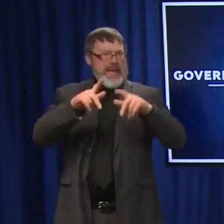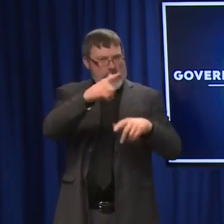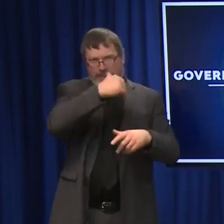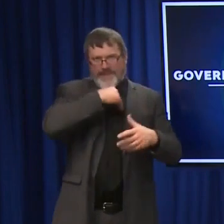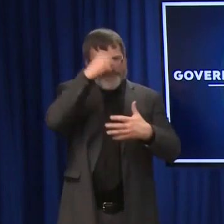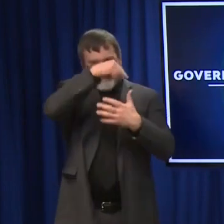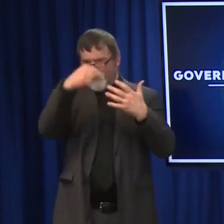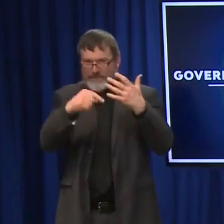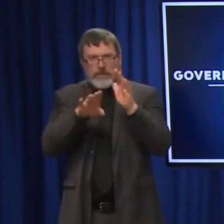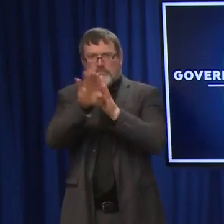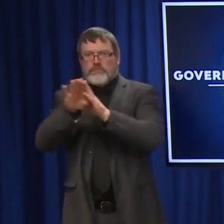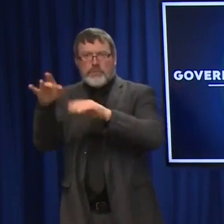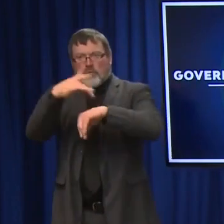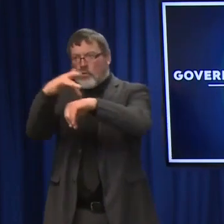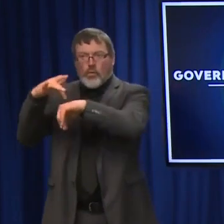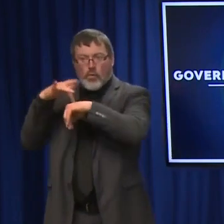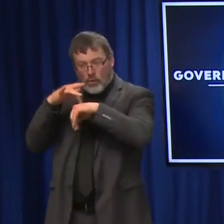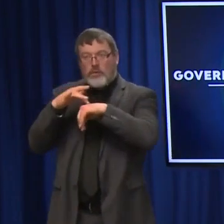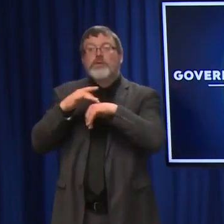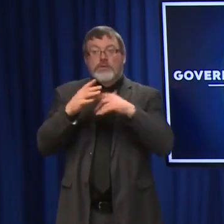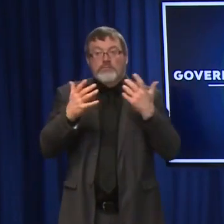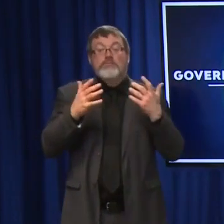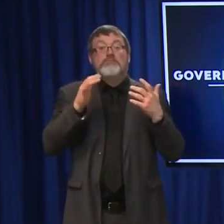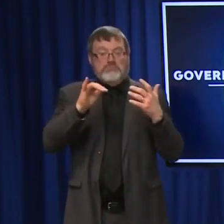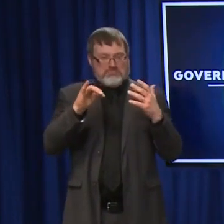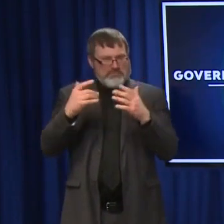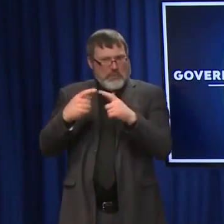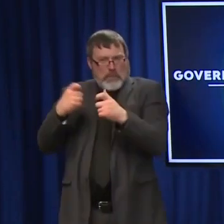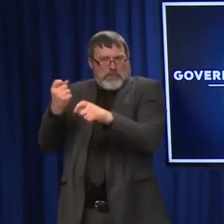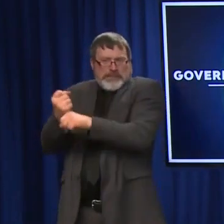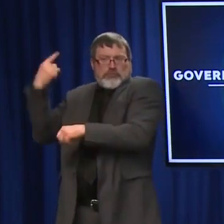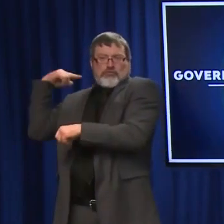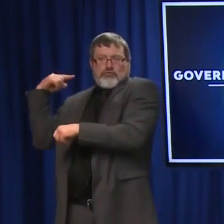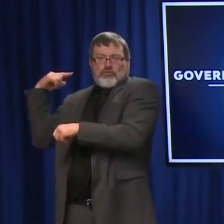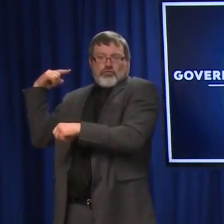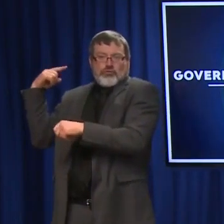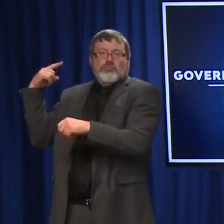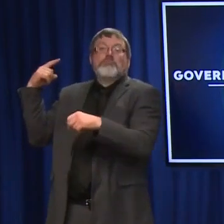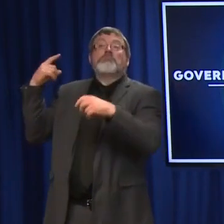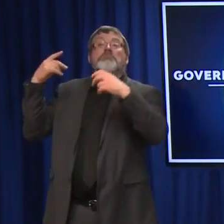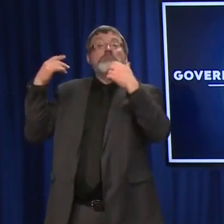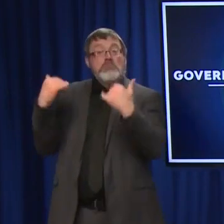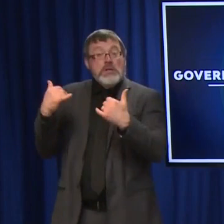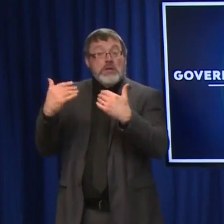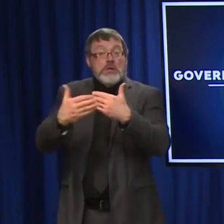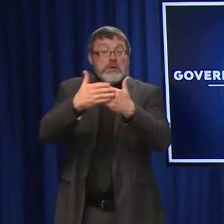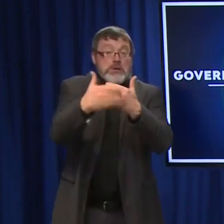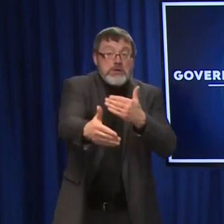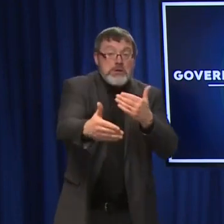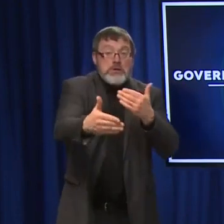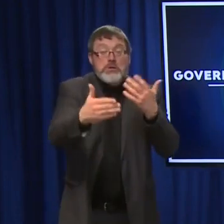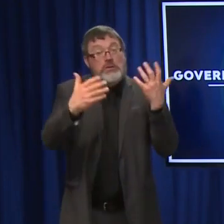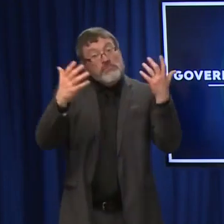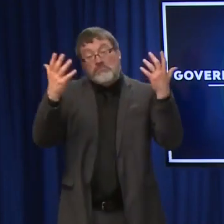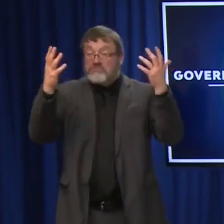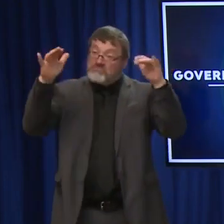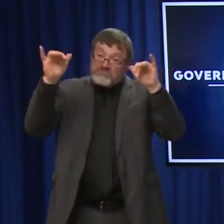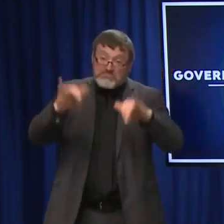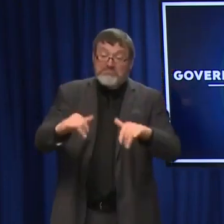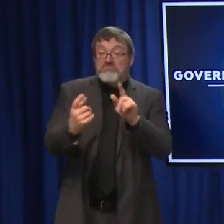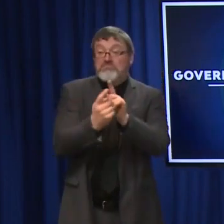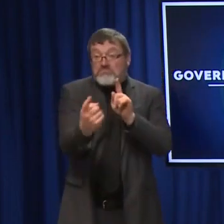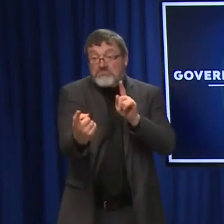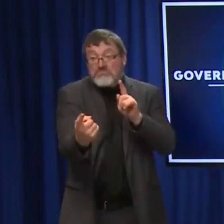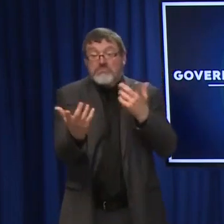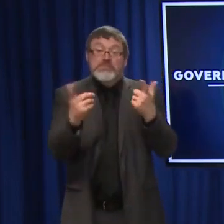Chan put together for them late last year. They were able to carry some of those strategies forward, whether it be social distancing or mass if they want to